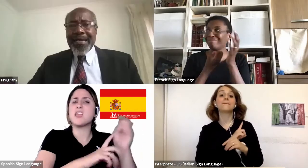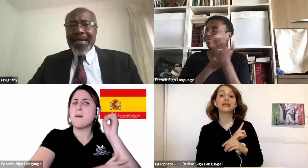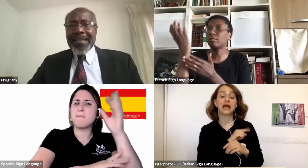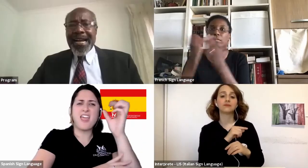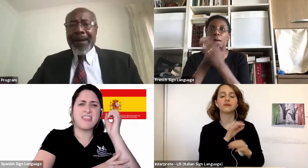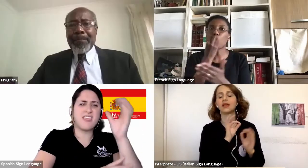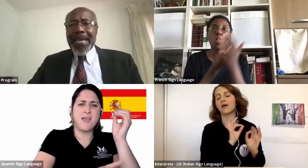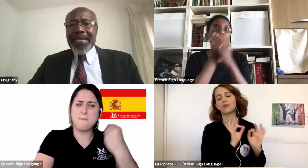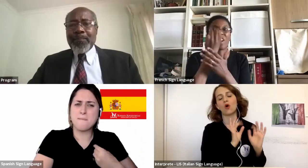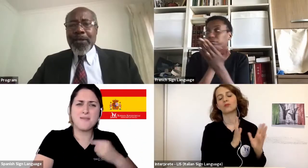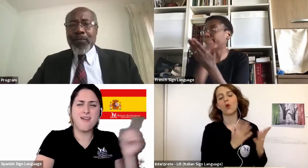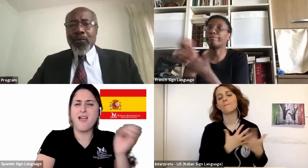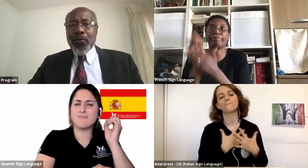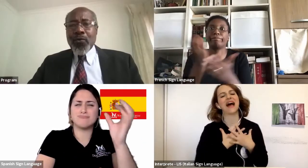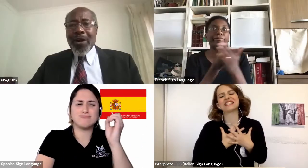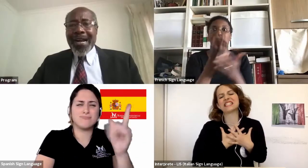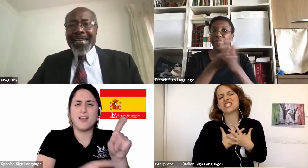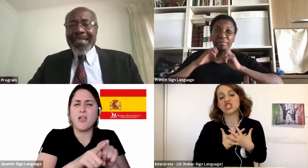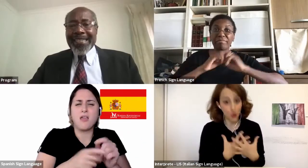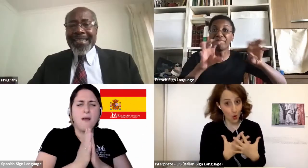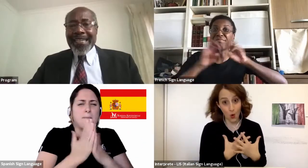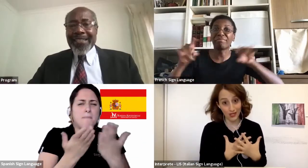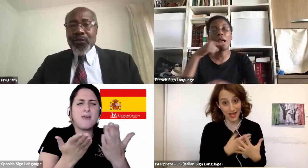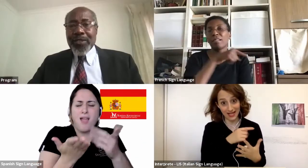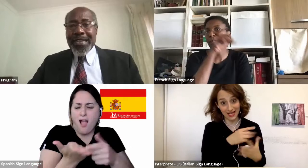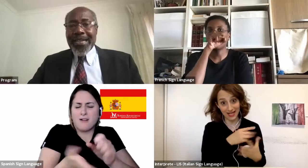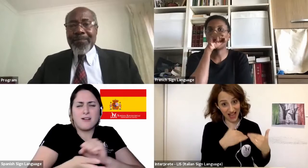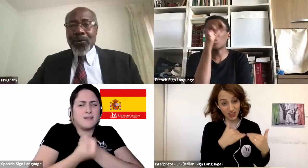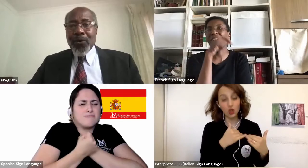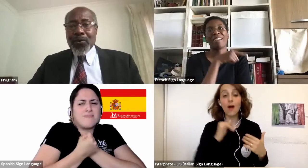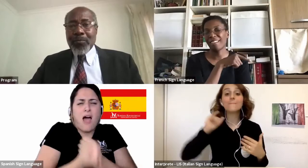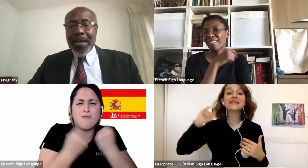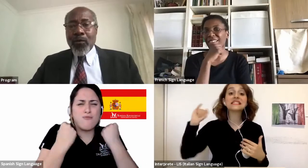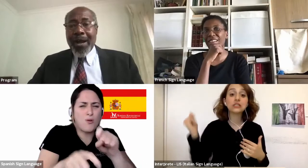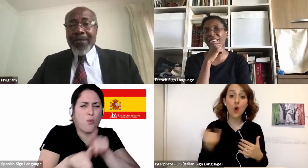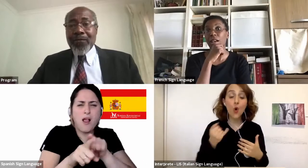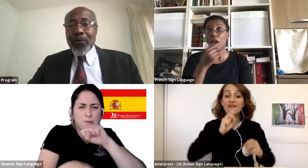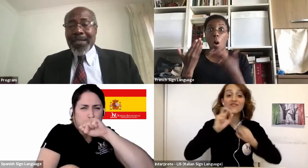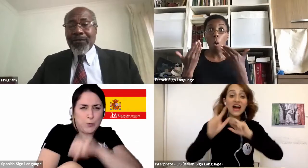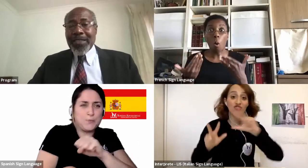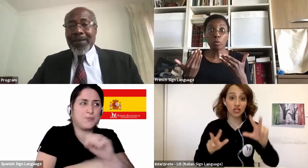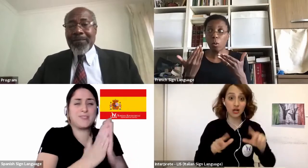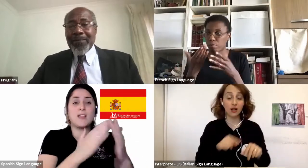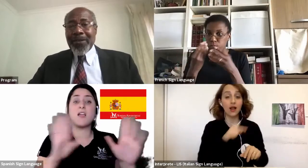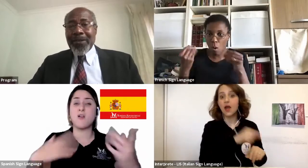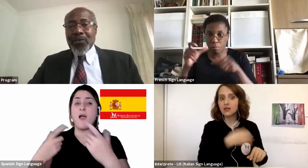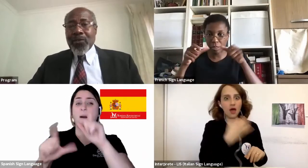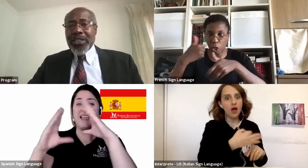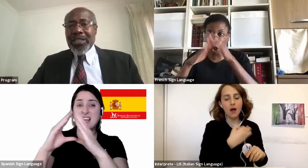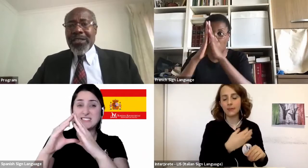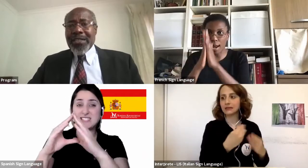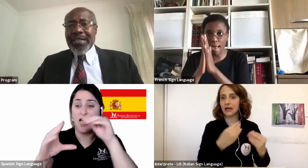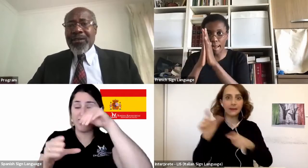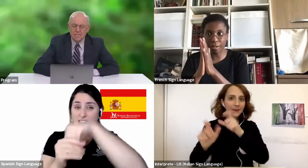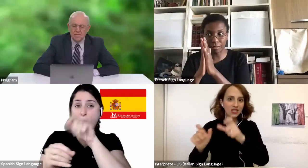There are many people who are in the church today because my wife worked for them. So